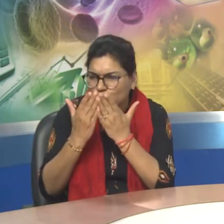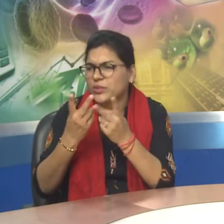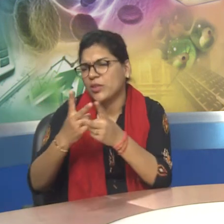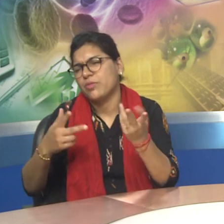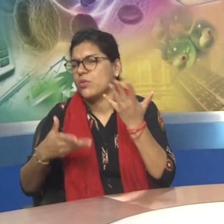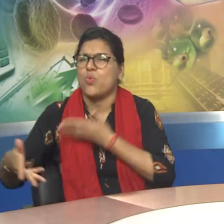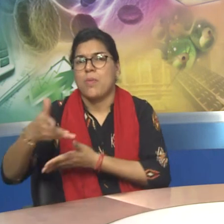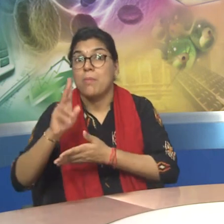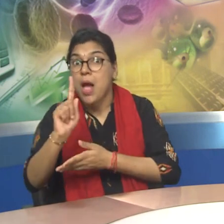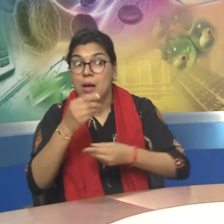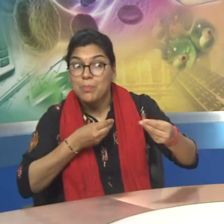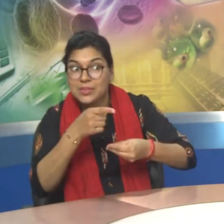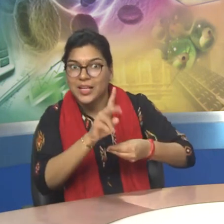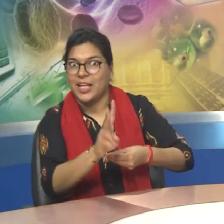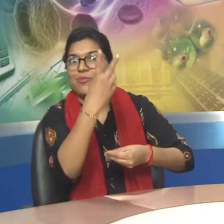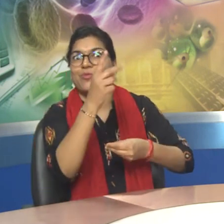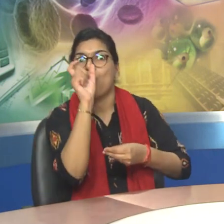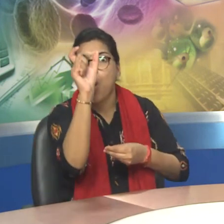for general educated audience.